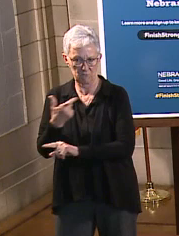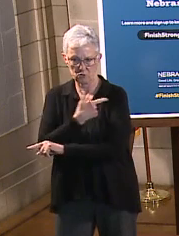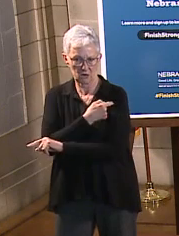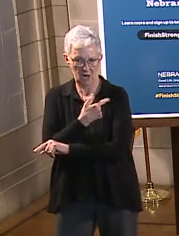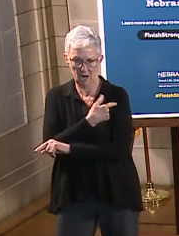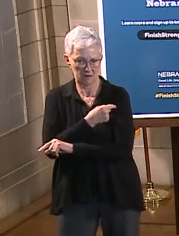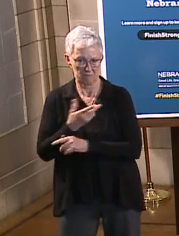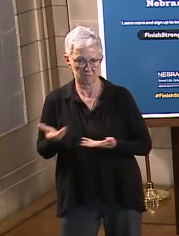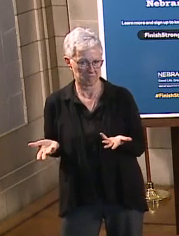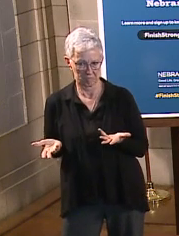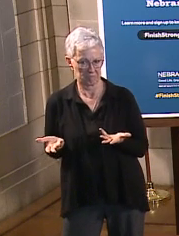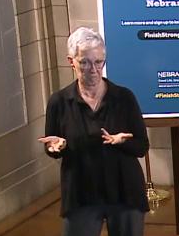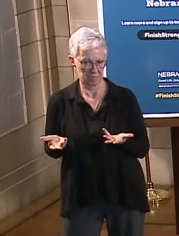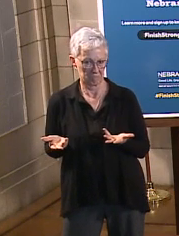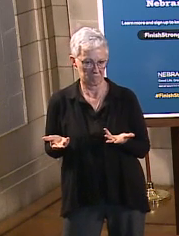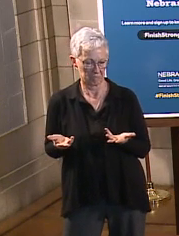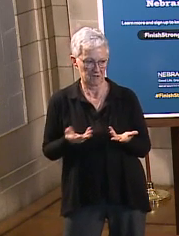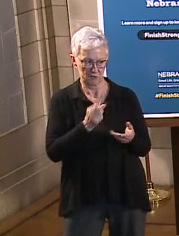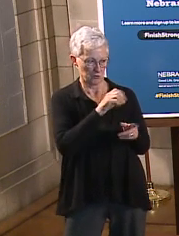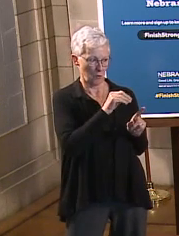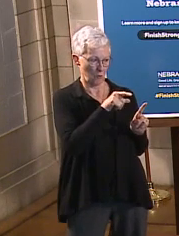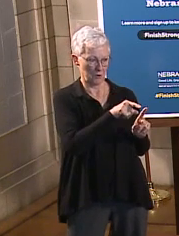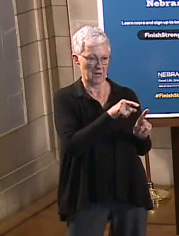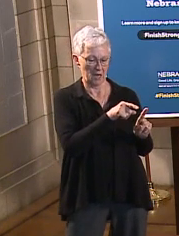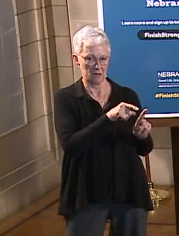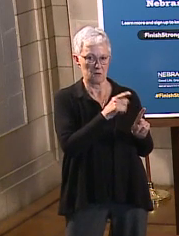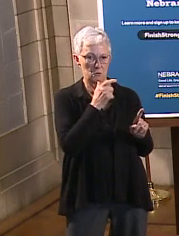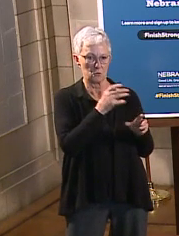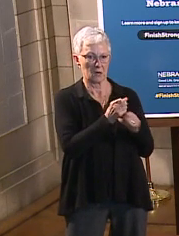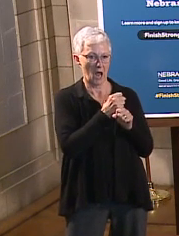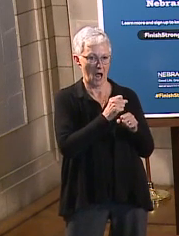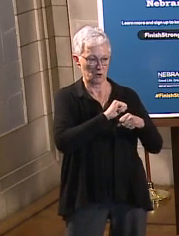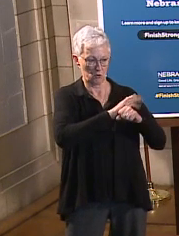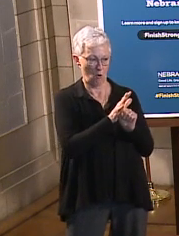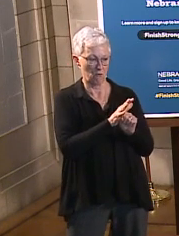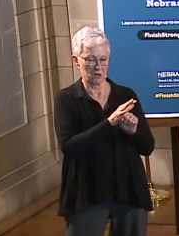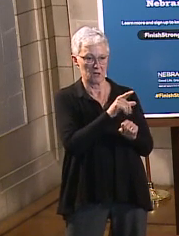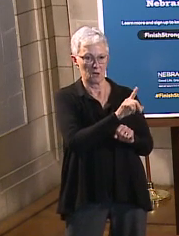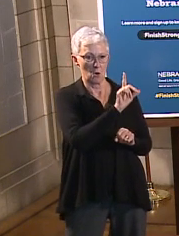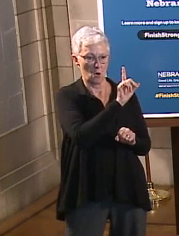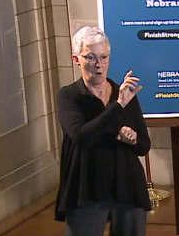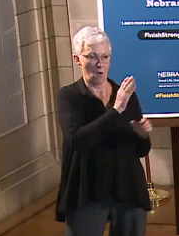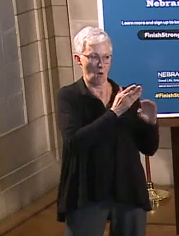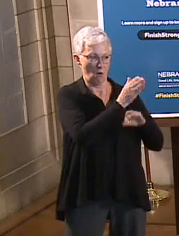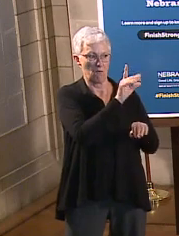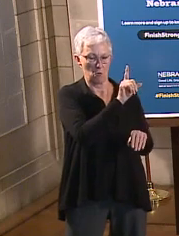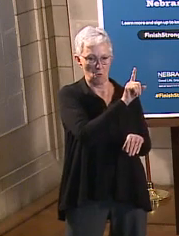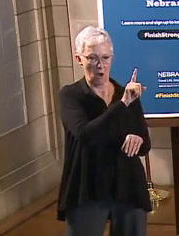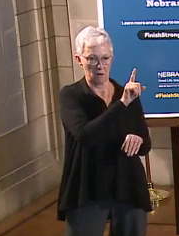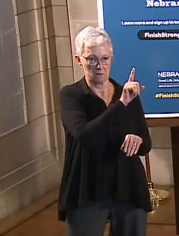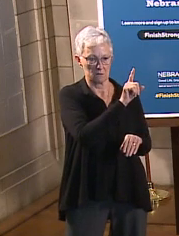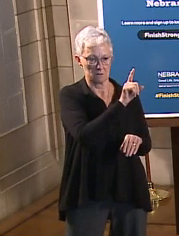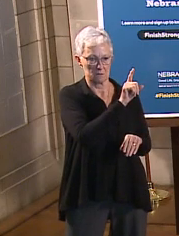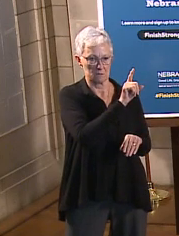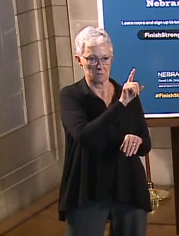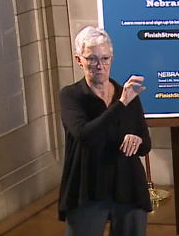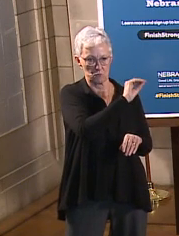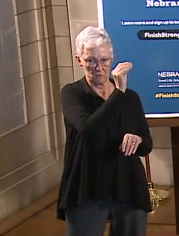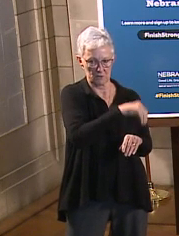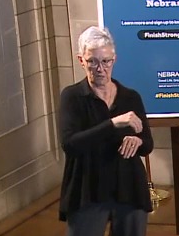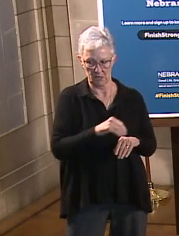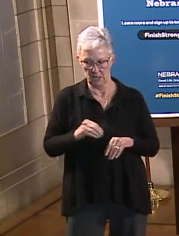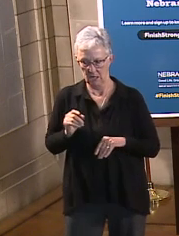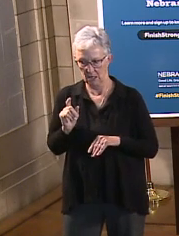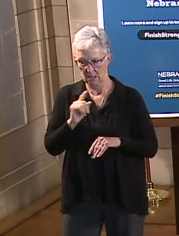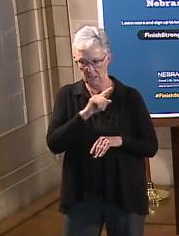having a COVID infection is just over one percent. So this is over 16 times more than